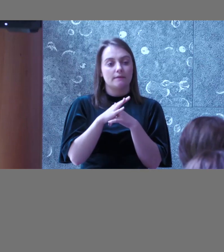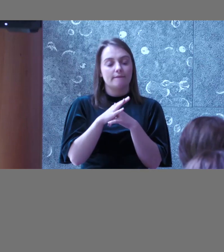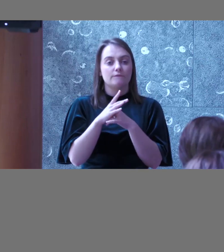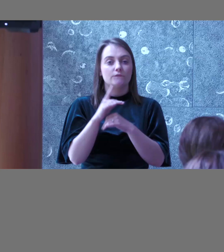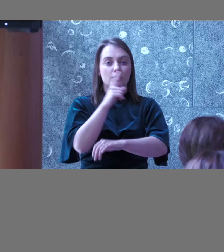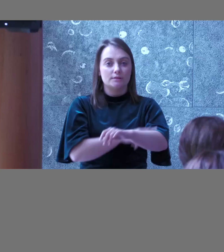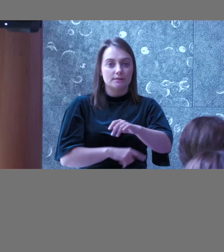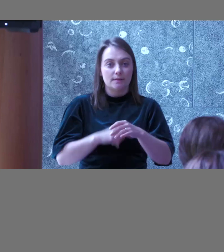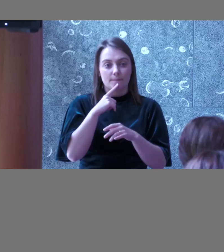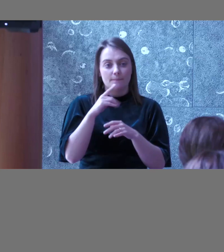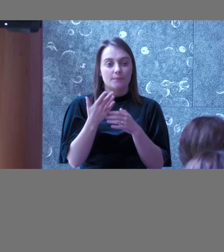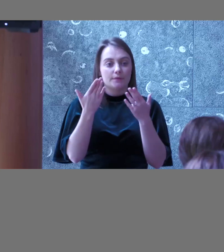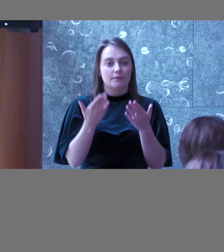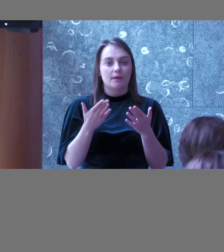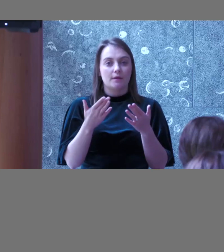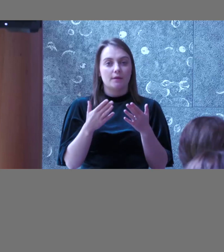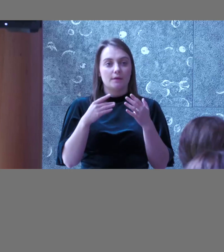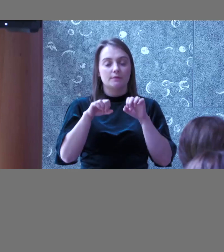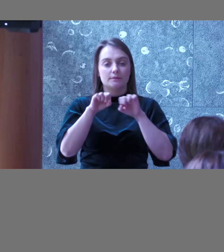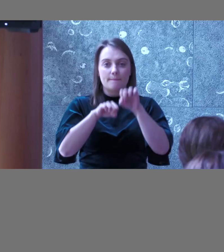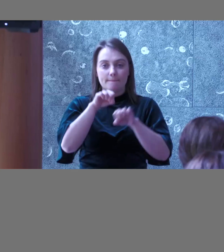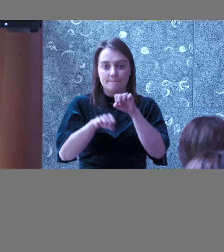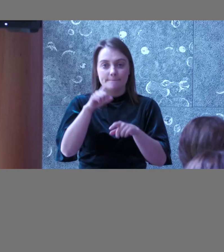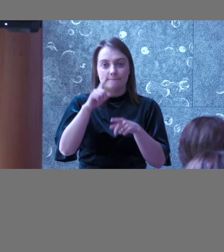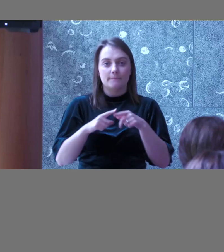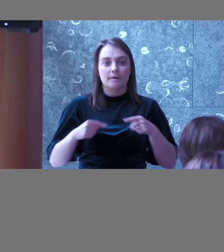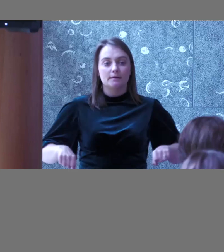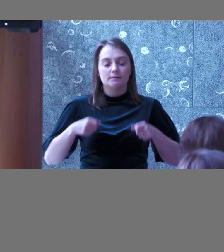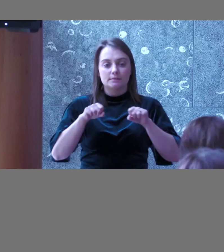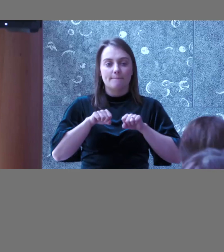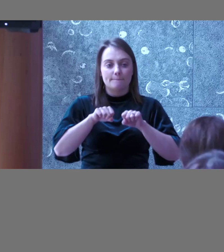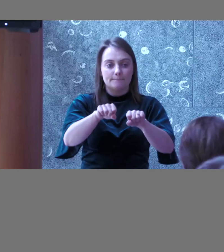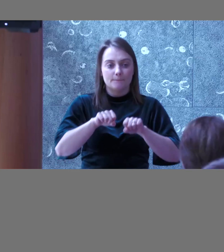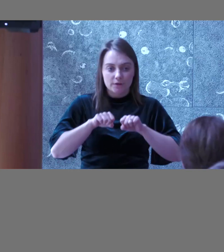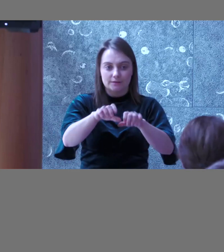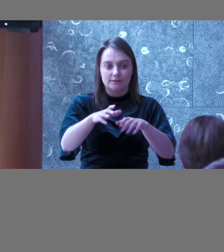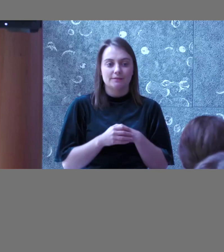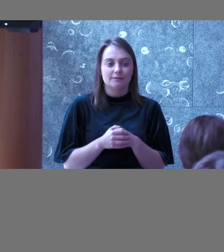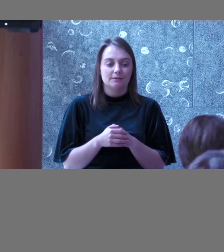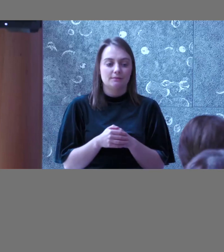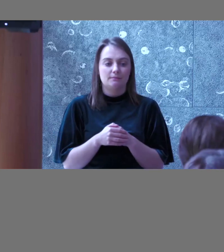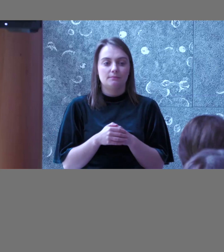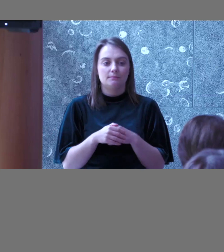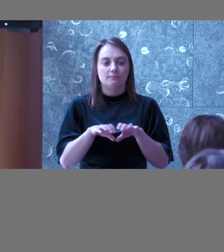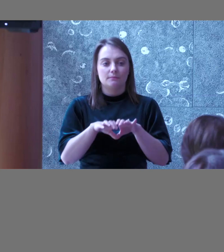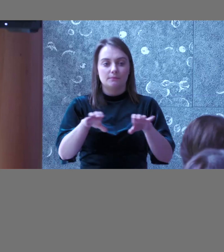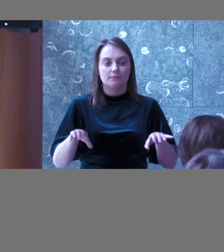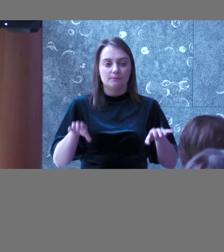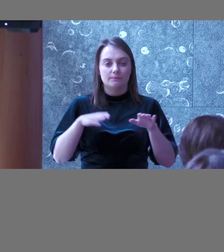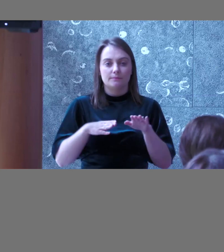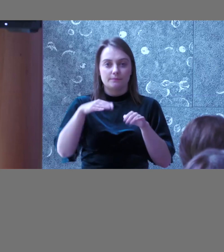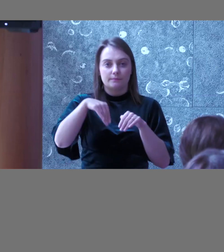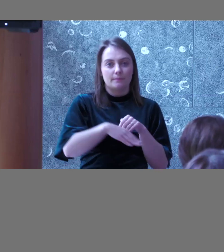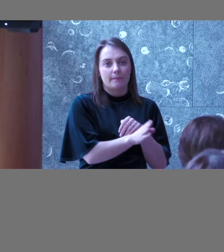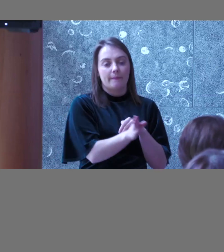instead it's a case of bikes and buggies and everything and I certainly used it when I had a buggie I was winning around so we are actually looking to simplify